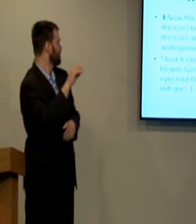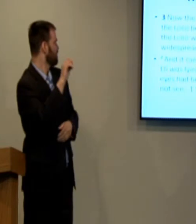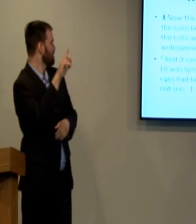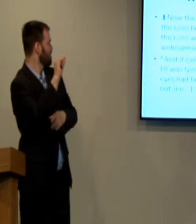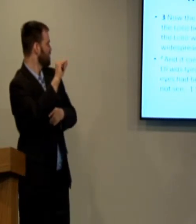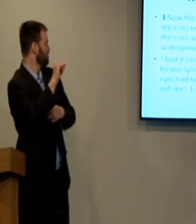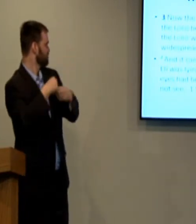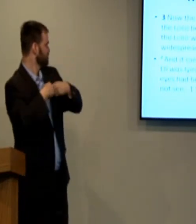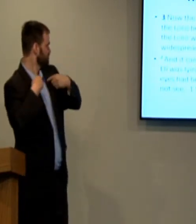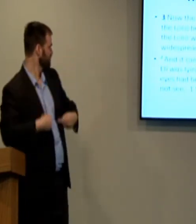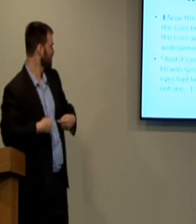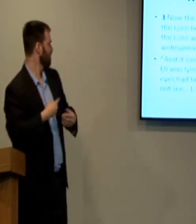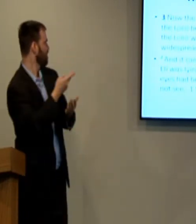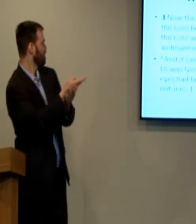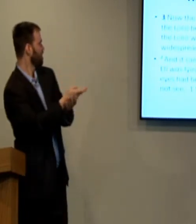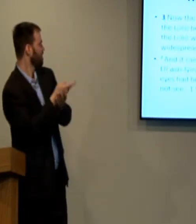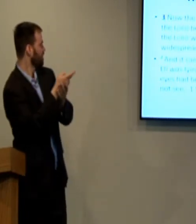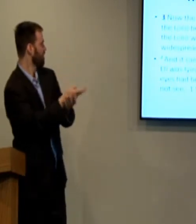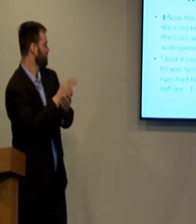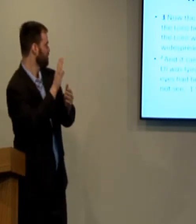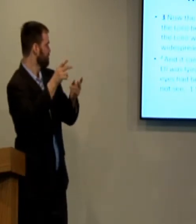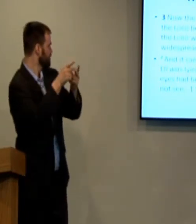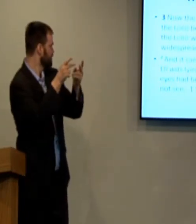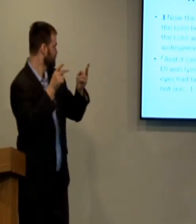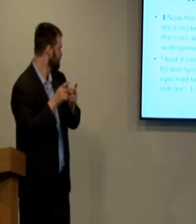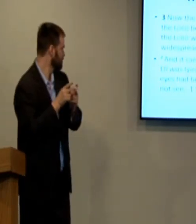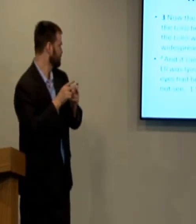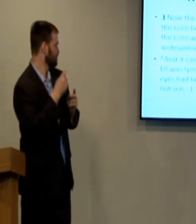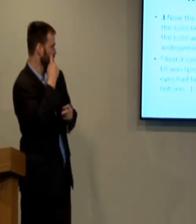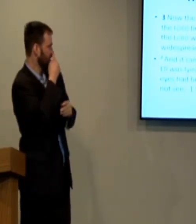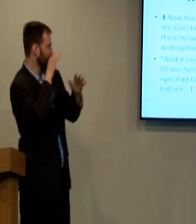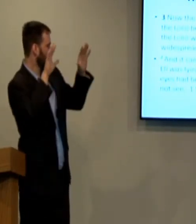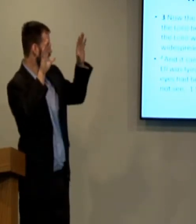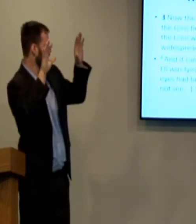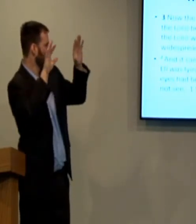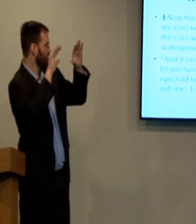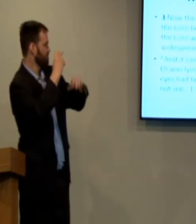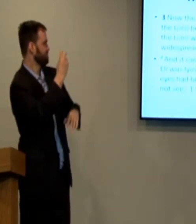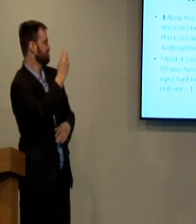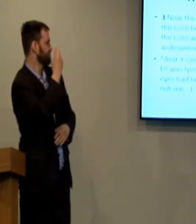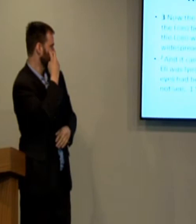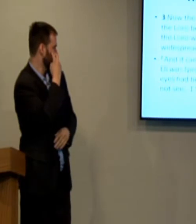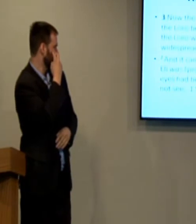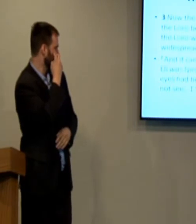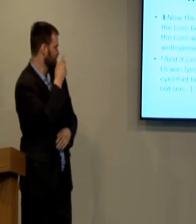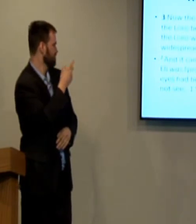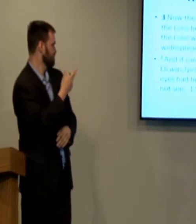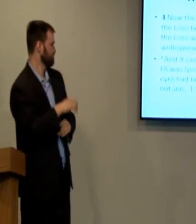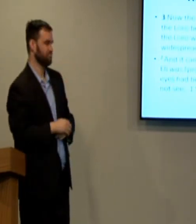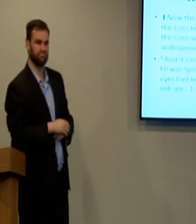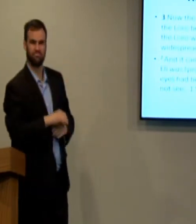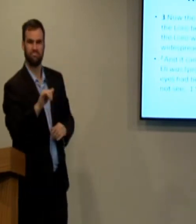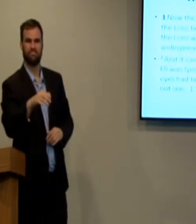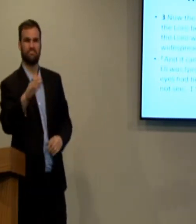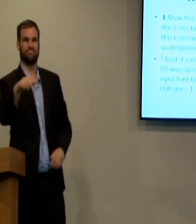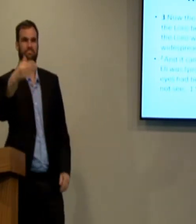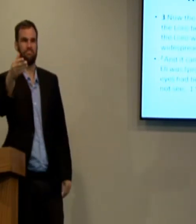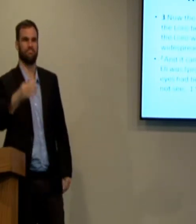to pass that in time, while Eli was lying down in his place, his eyes began to grow so dim that he could not